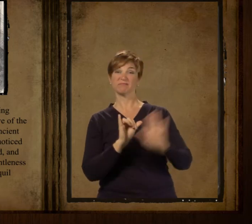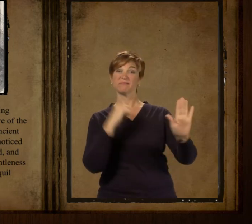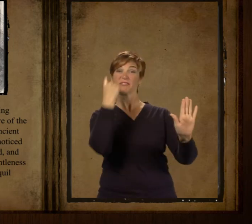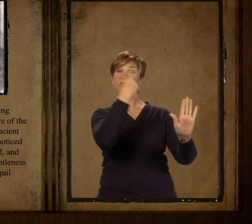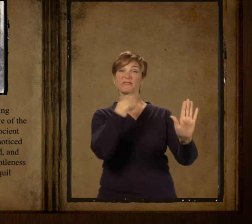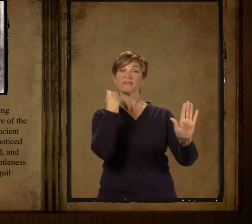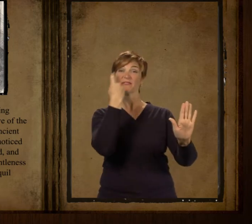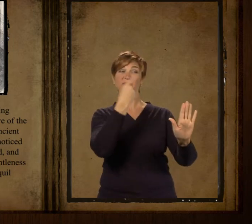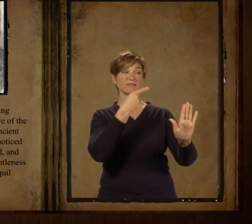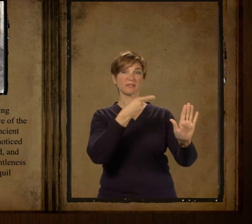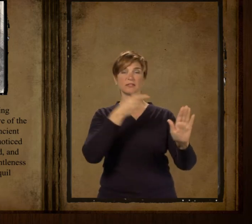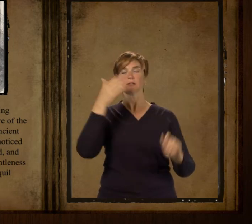on at I out lot of of you I didn't had parents, I I